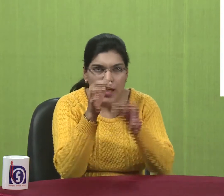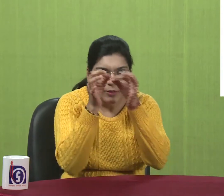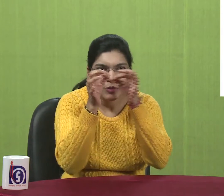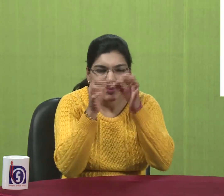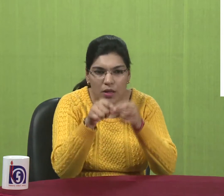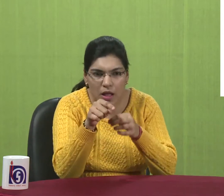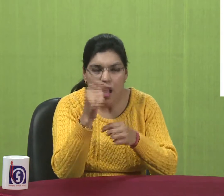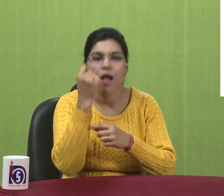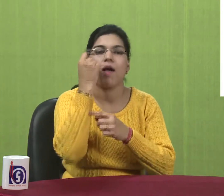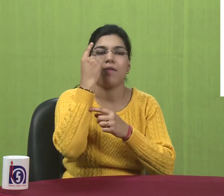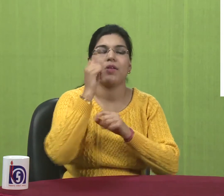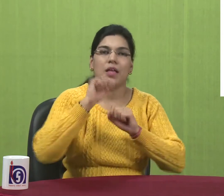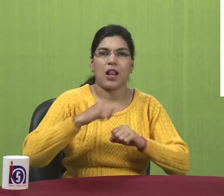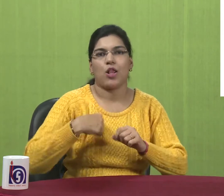As your computer will help you.